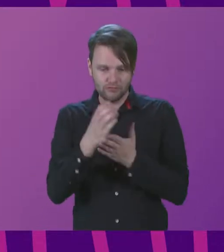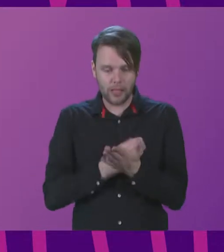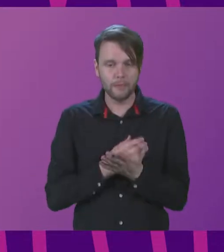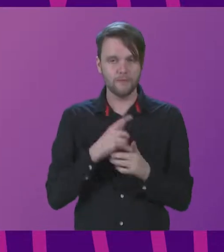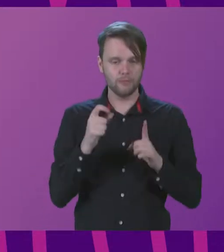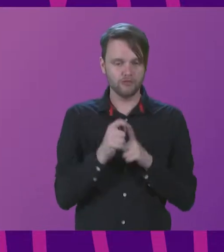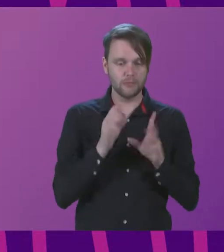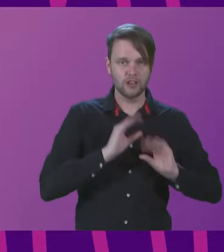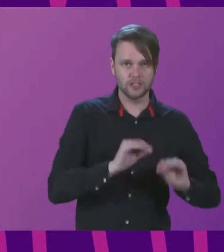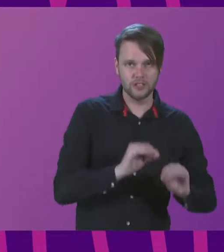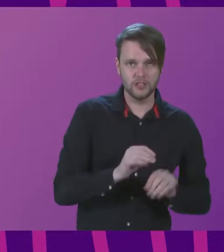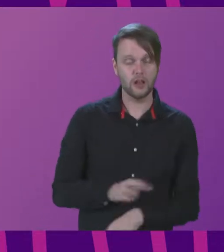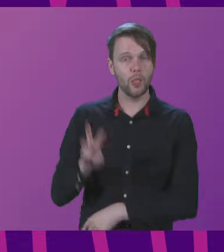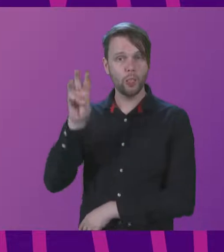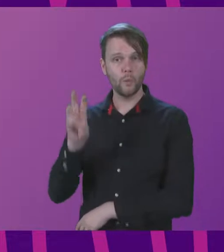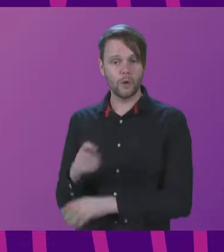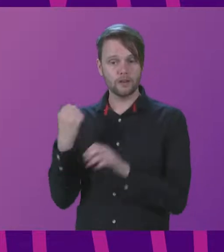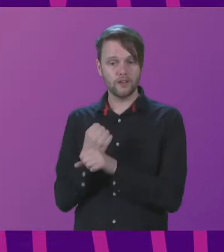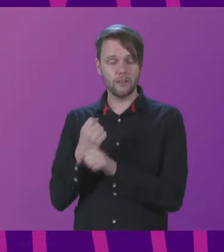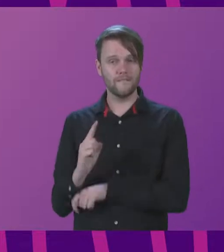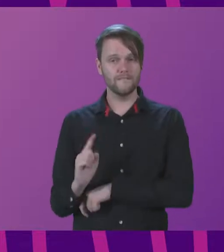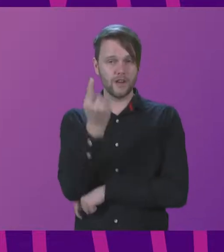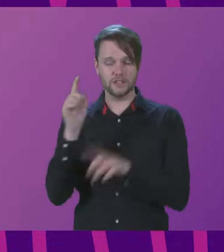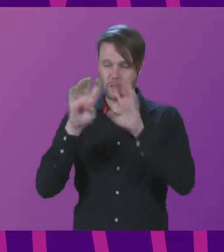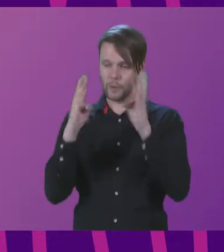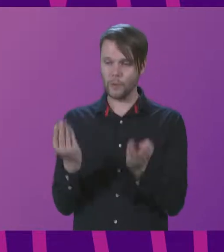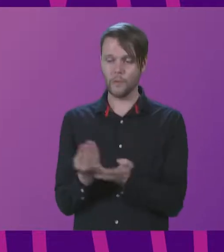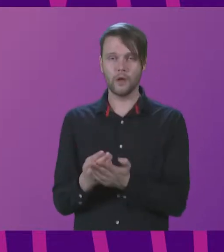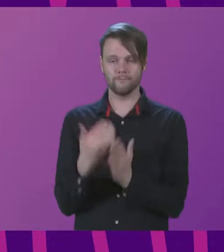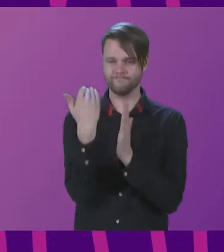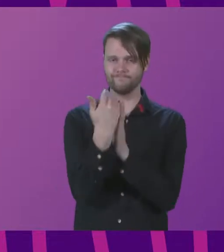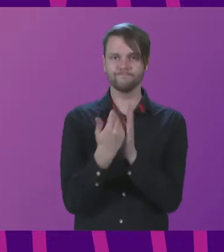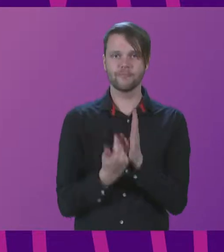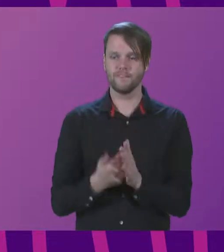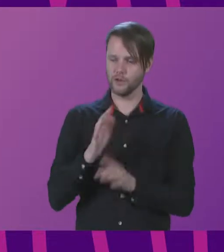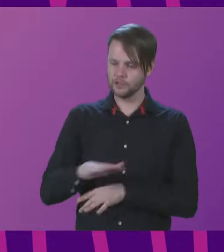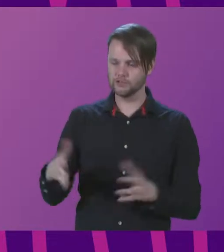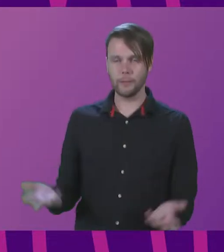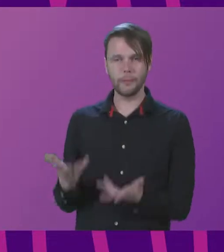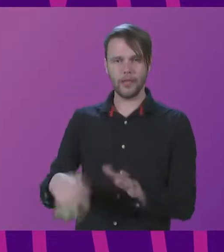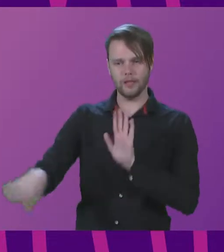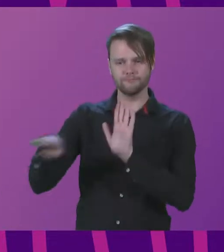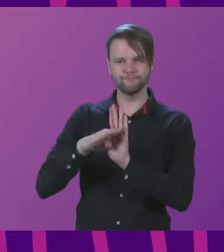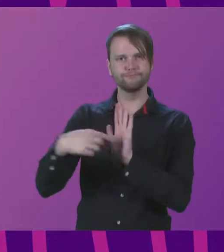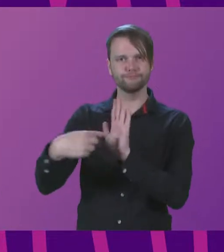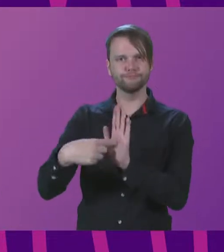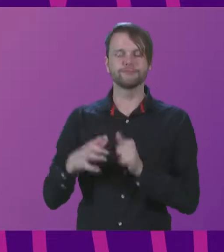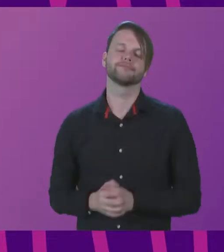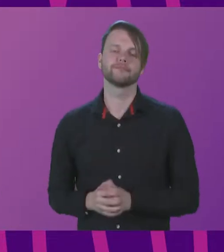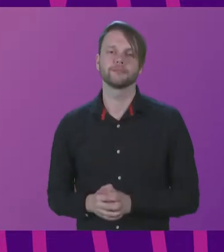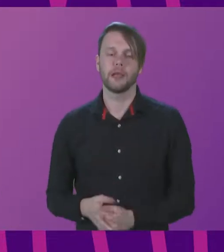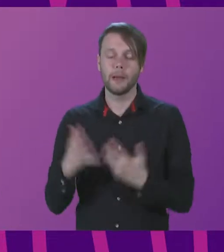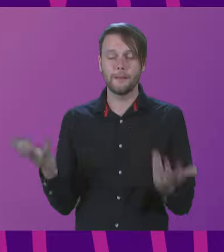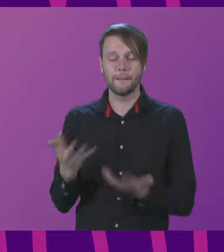and the Welsh Government was the first government in the world to legislate for children's play. But play